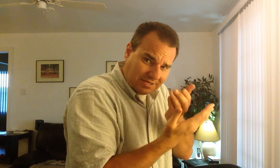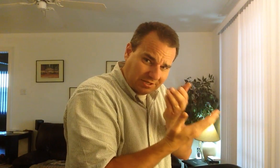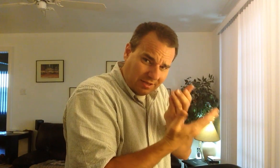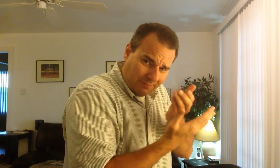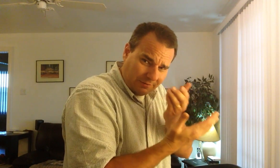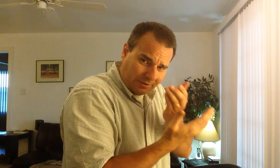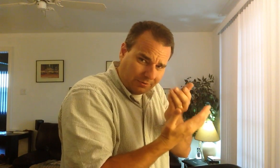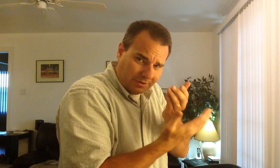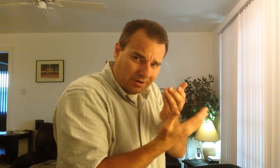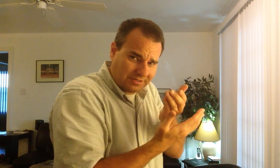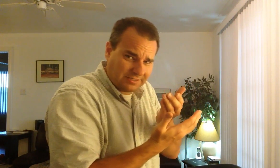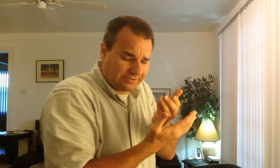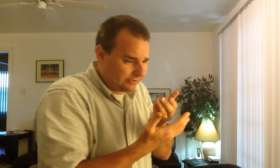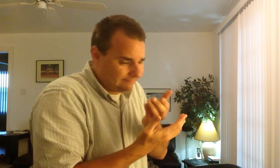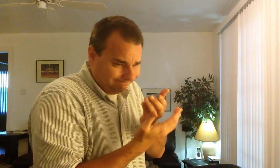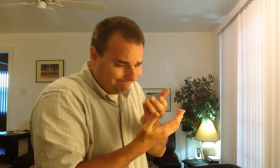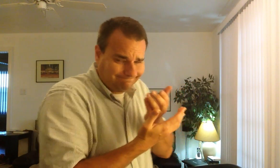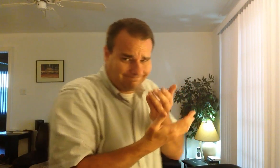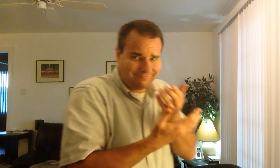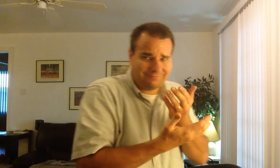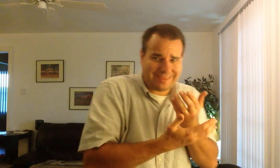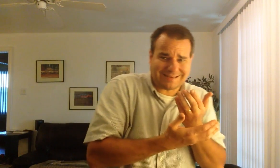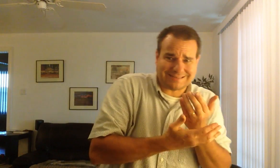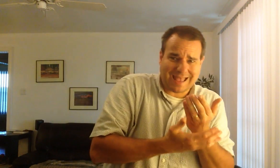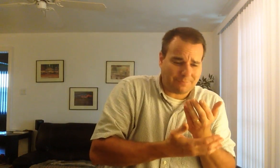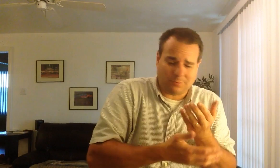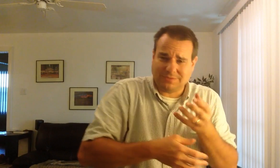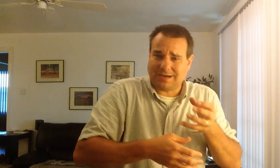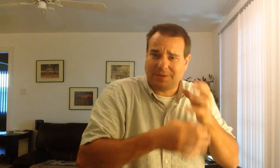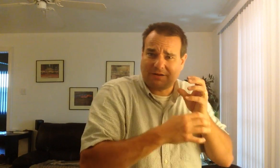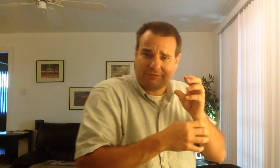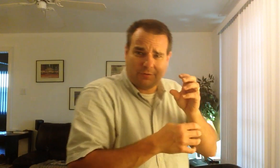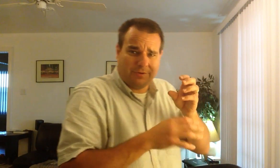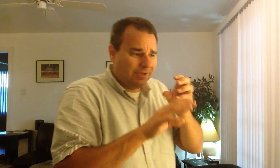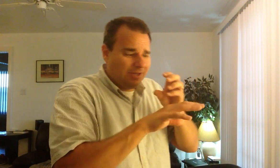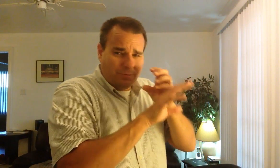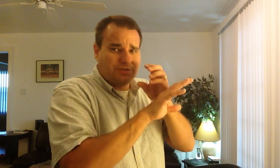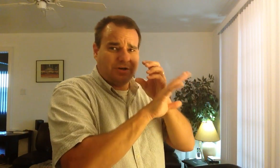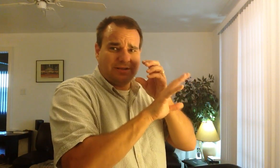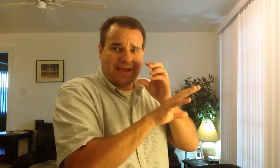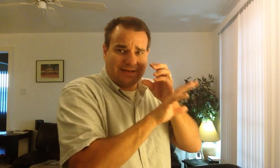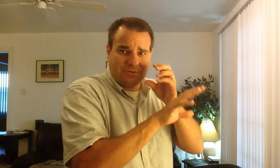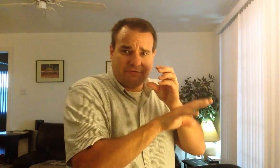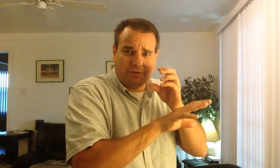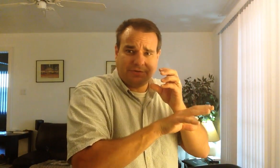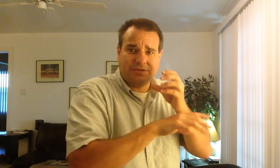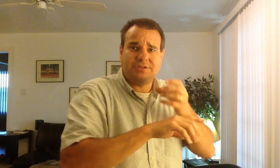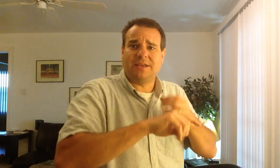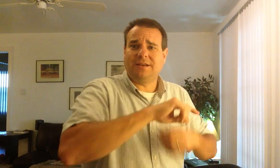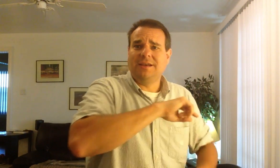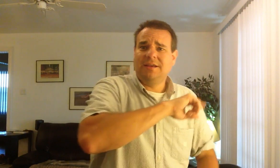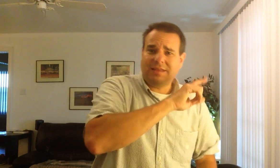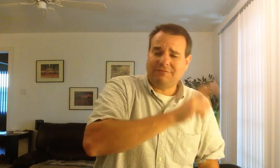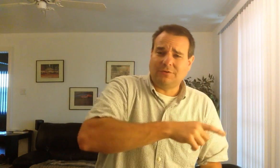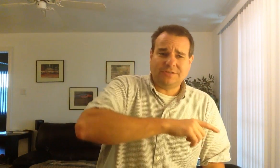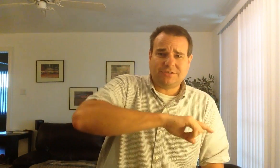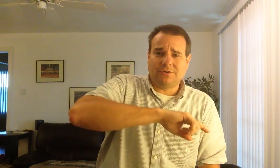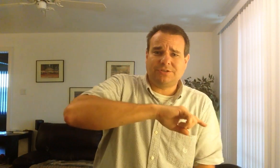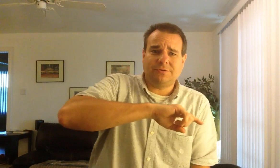actually being recorded on a cylinder, that doesn't happen. When we take a microphone, we're turning that into a voltage, and then that voltage goes to